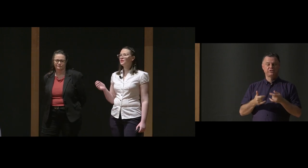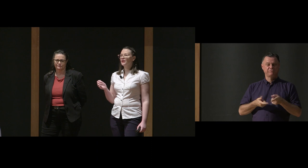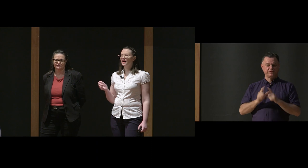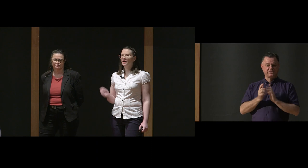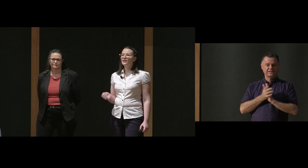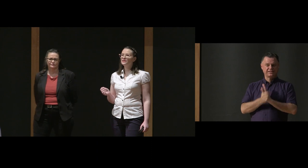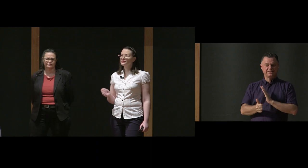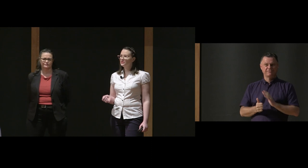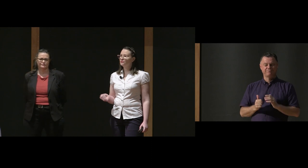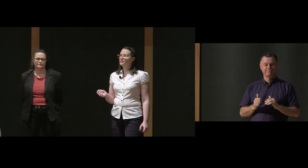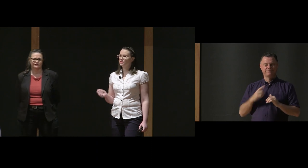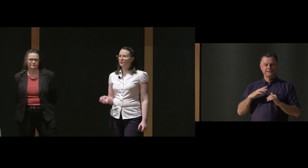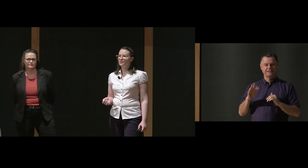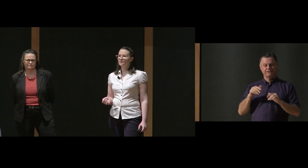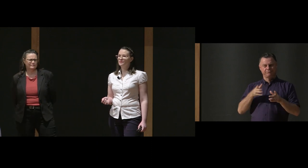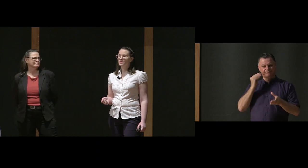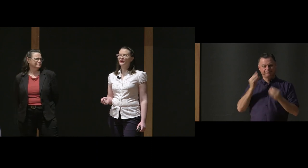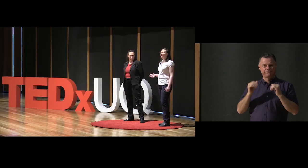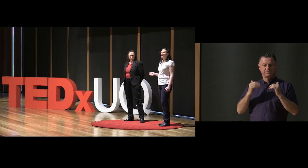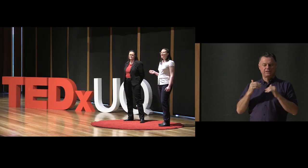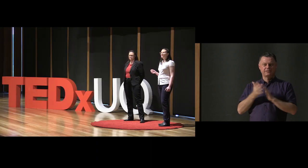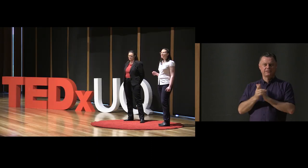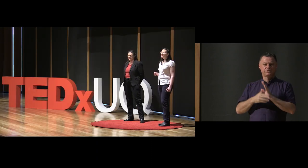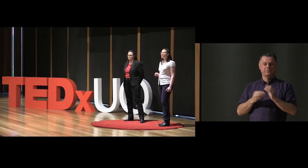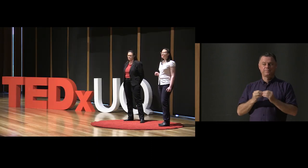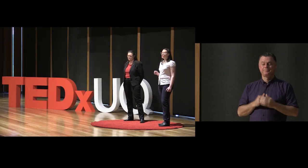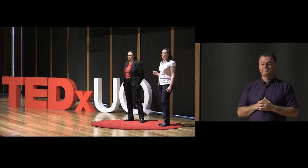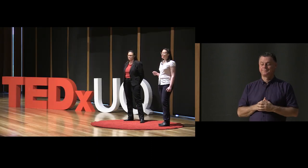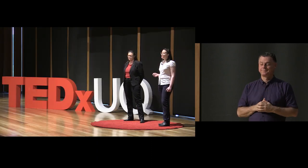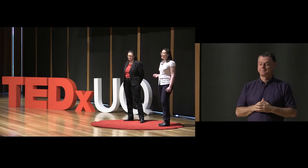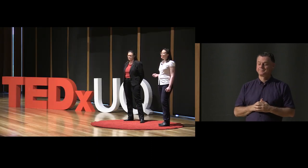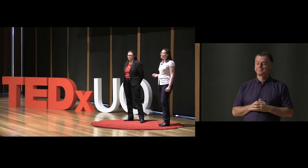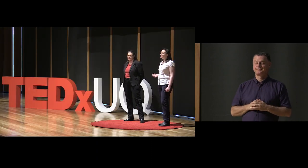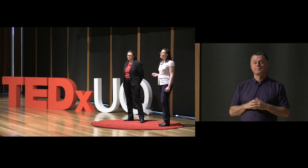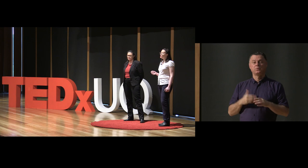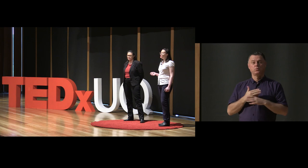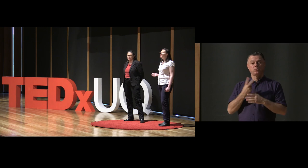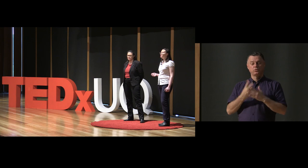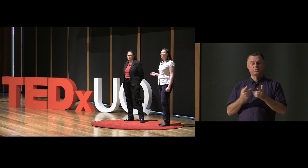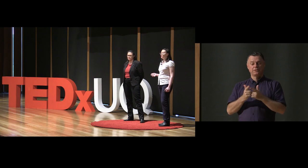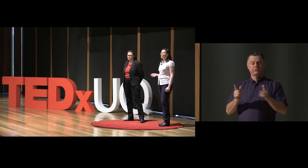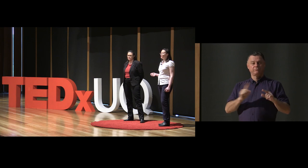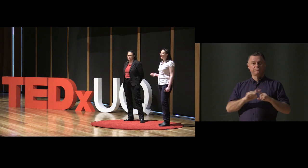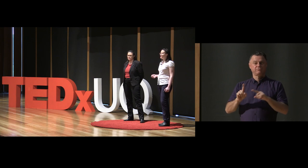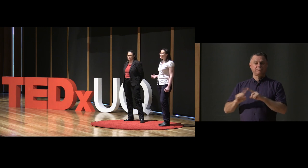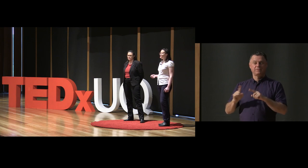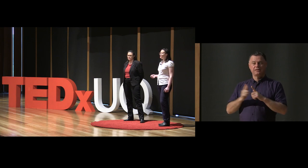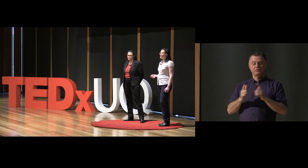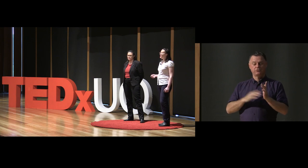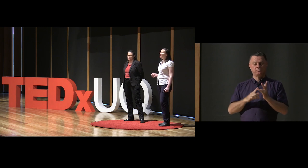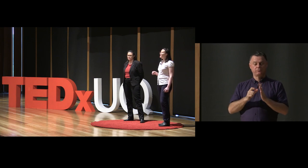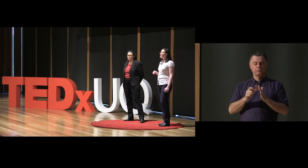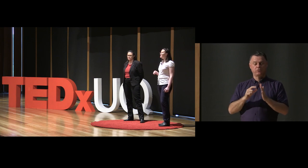said, a highly skilled job. It involves not just changing between languages, but changing between language modalities